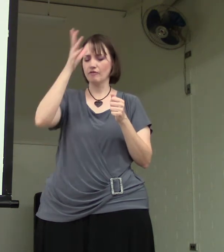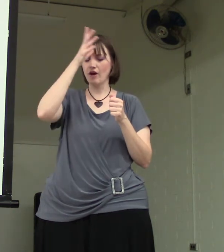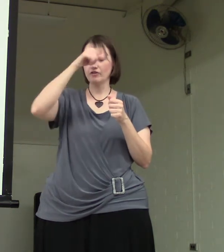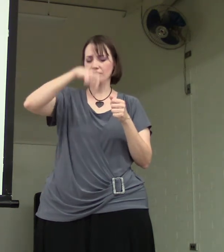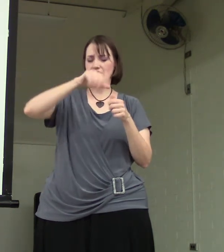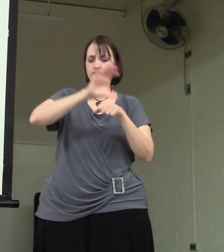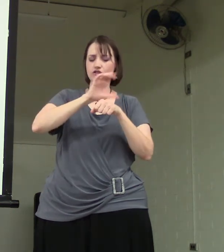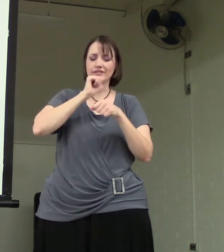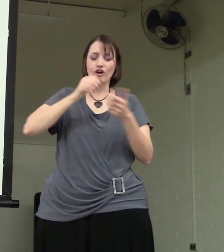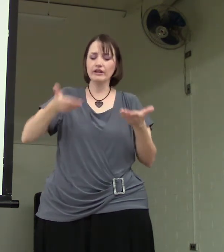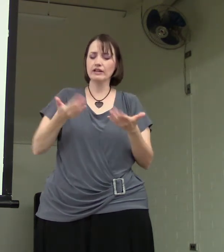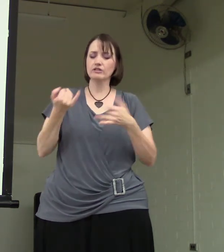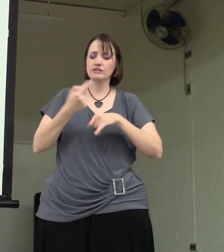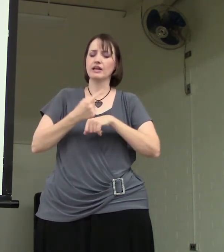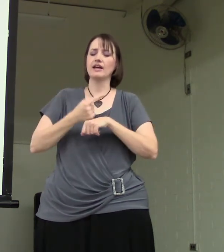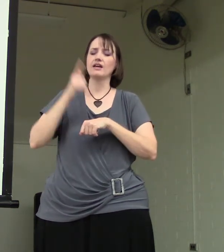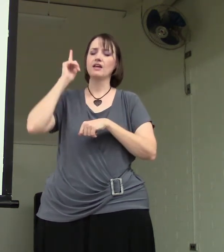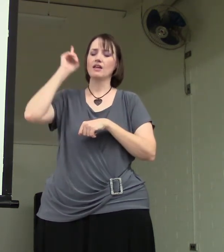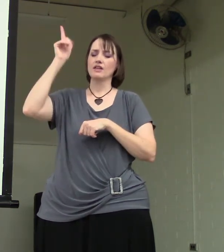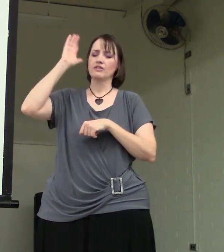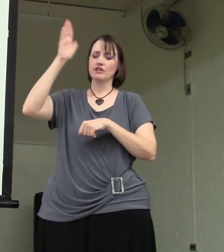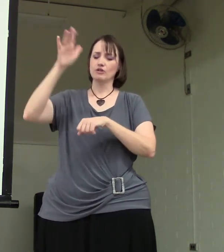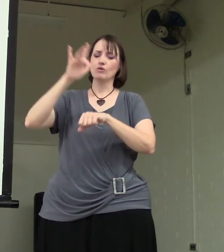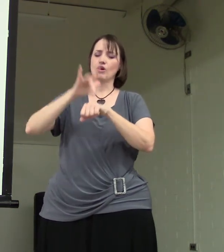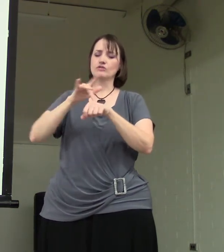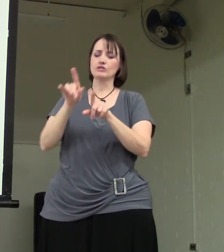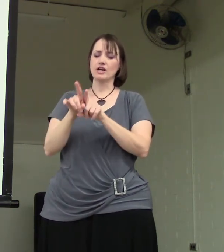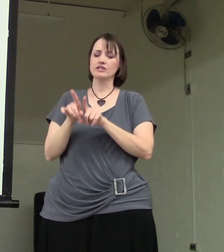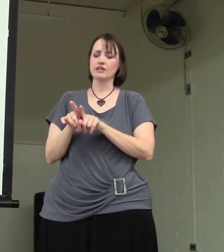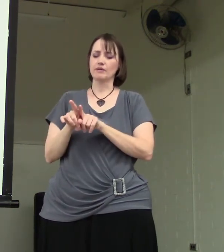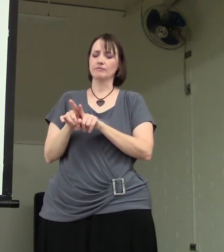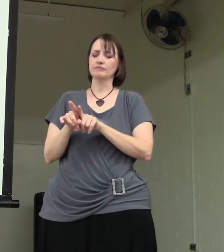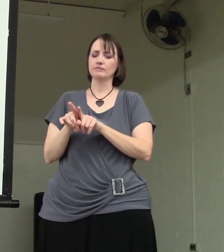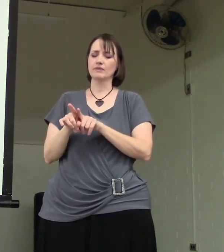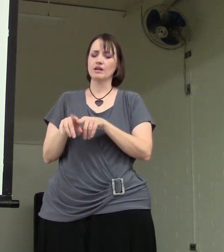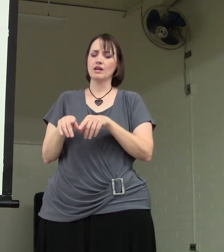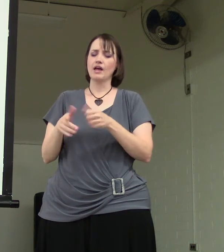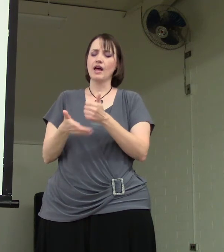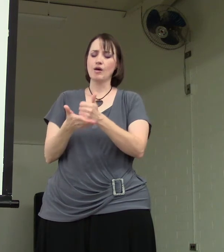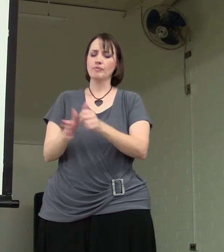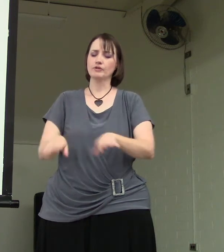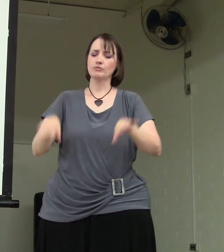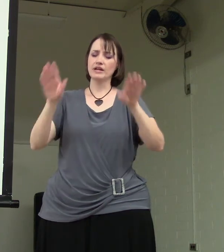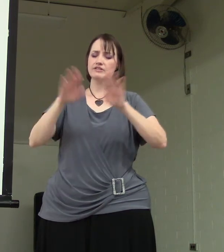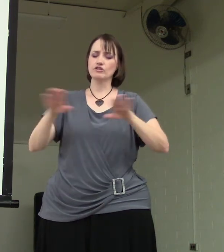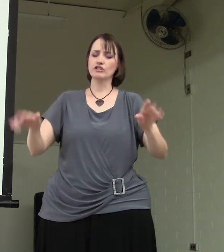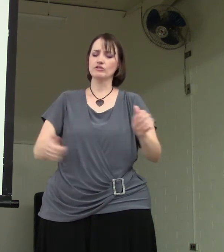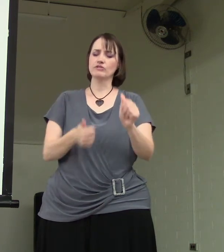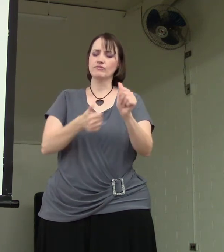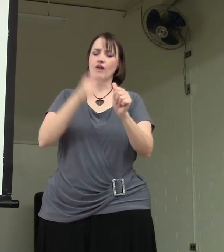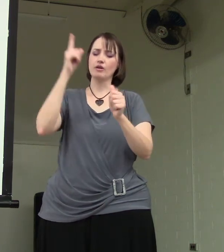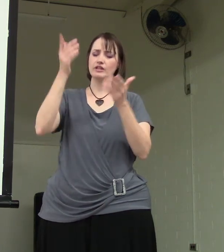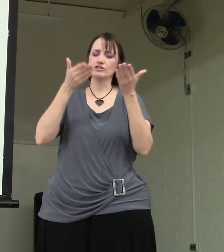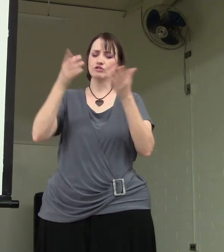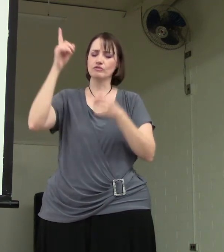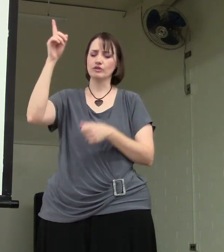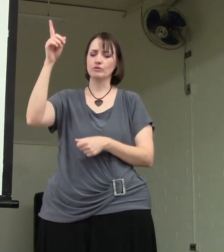fathers in this church that aren't here today. That you will also touch them. Help them to raise their children, follow and serve you.